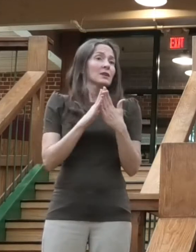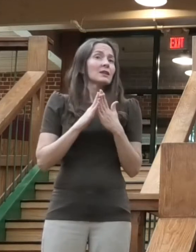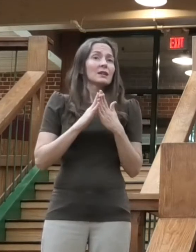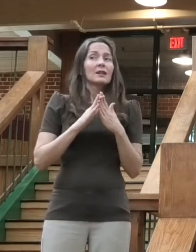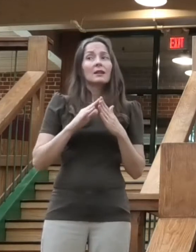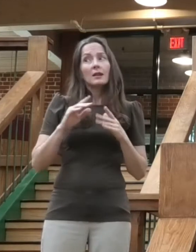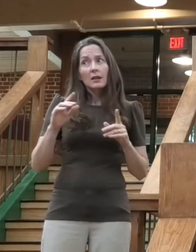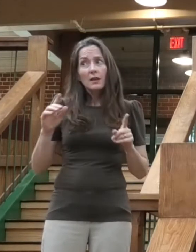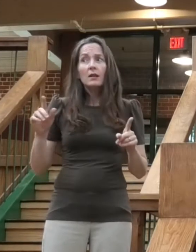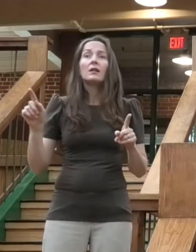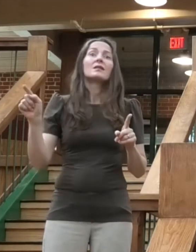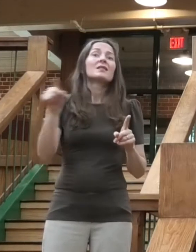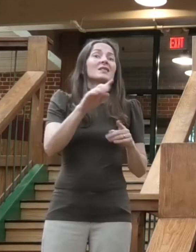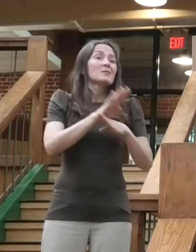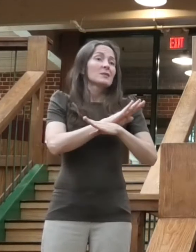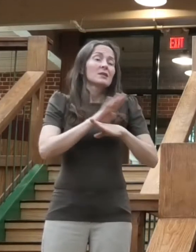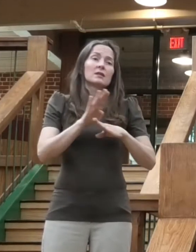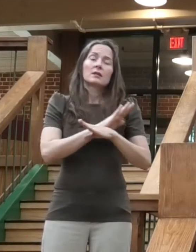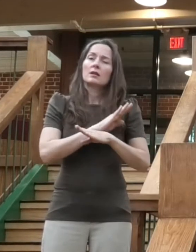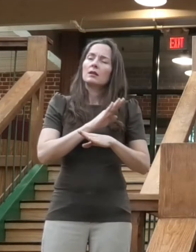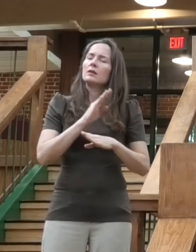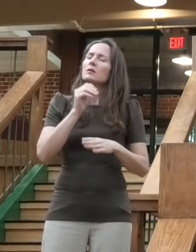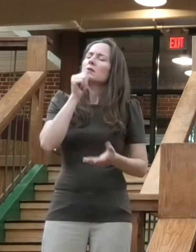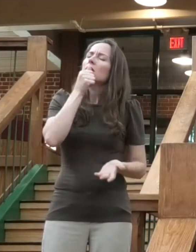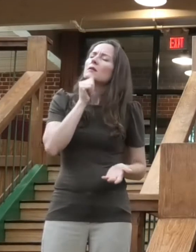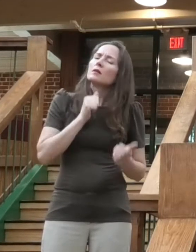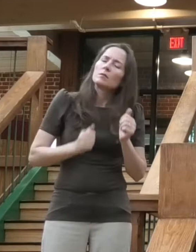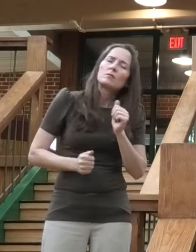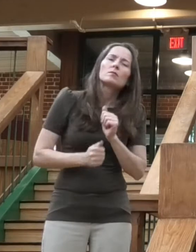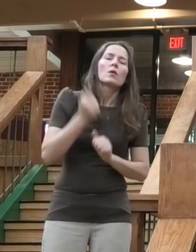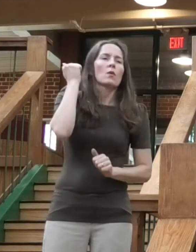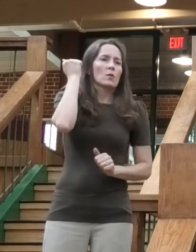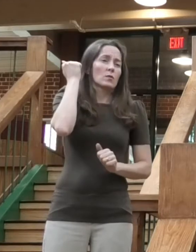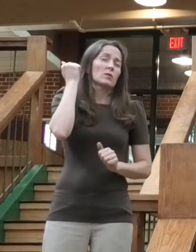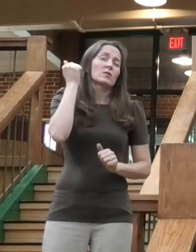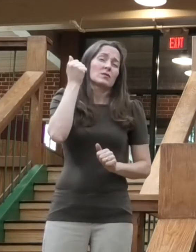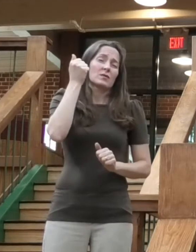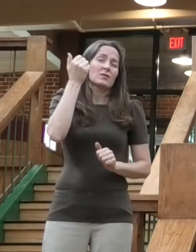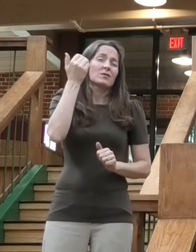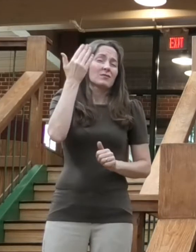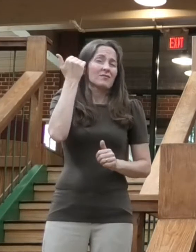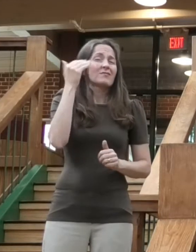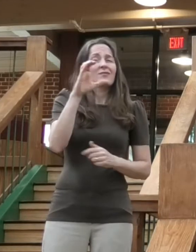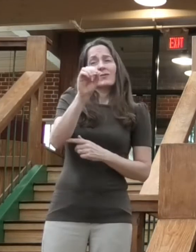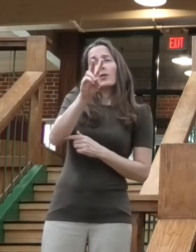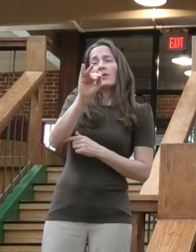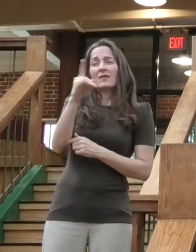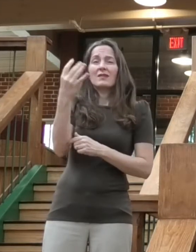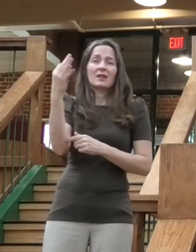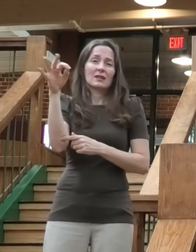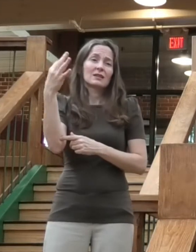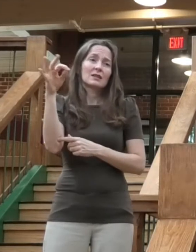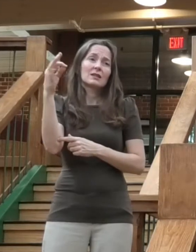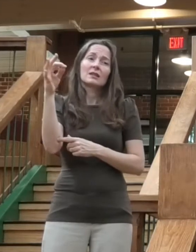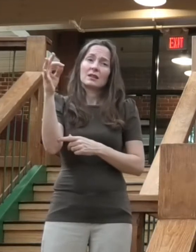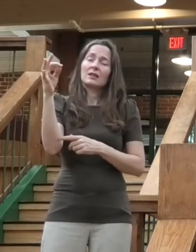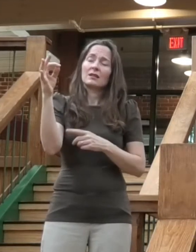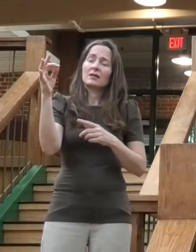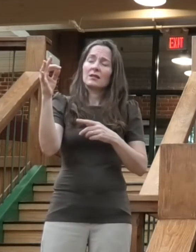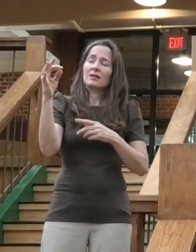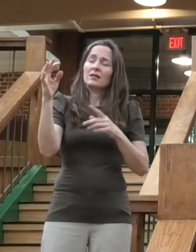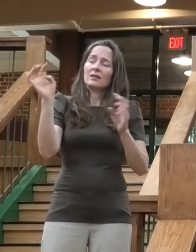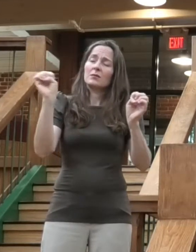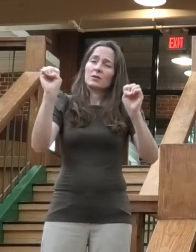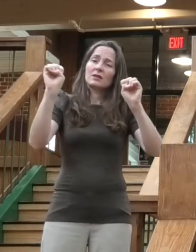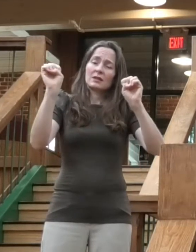most disrupted by the unprecedented COVID-19 public health emergency. In our